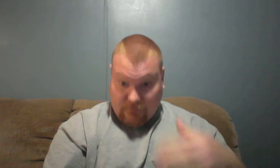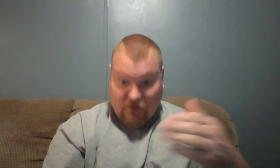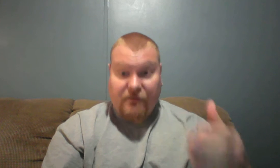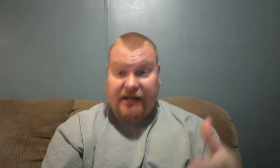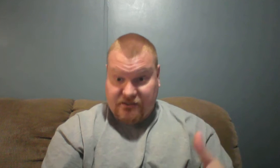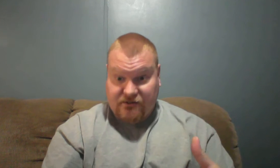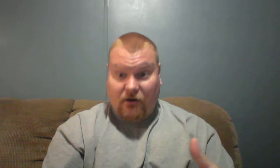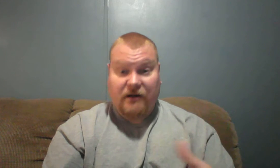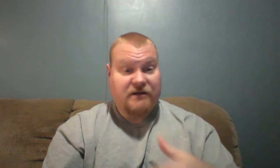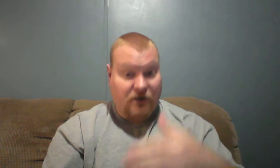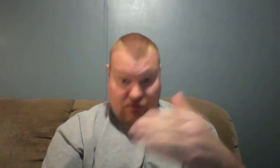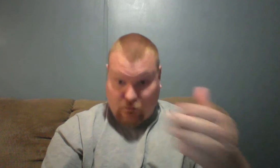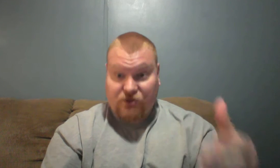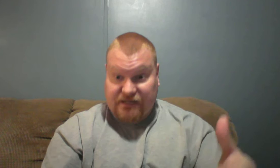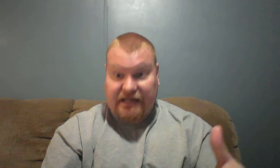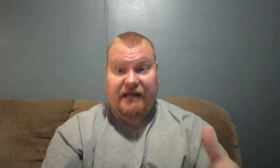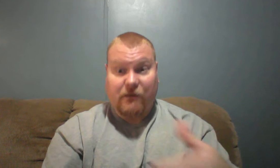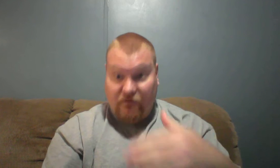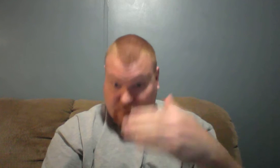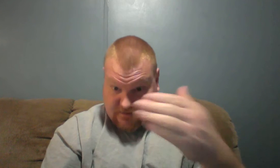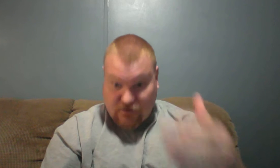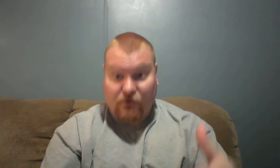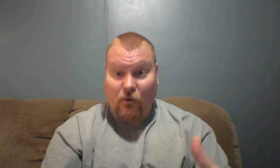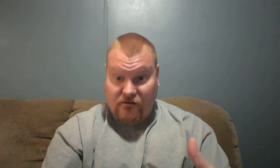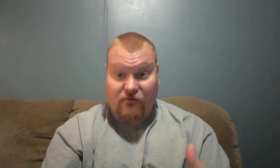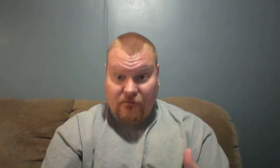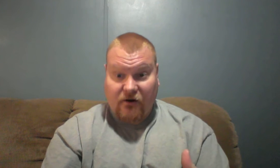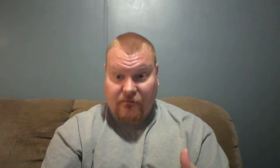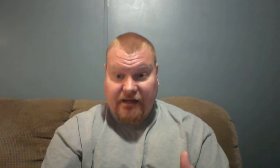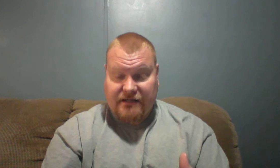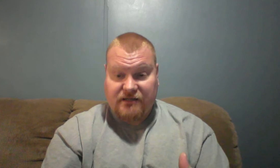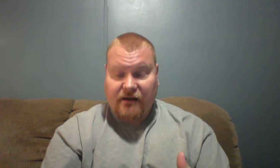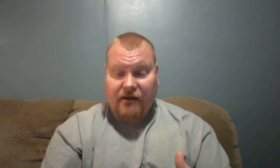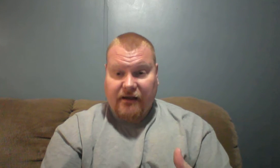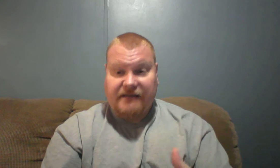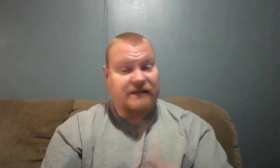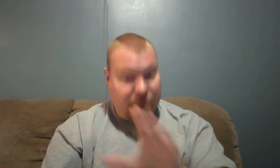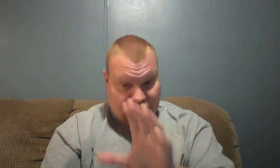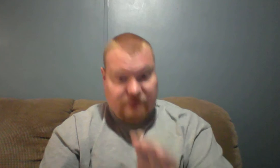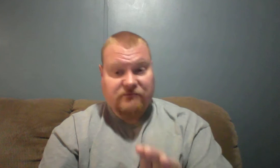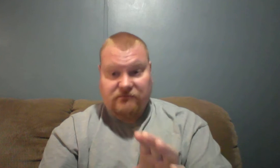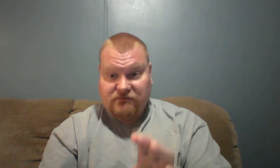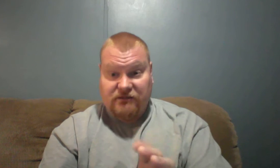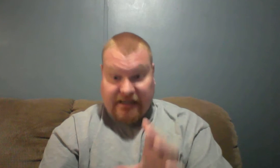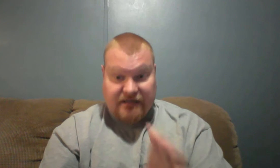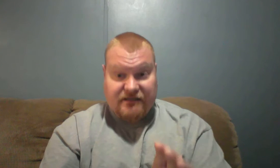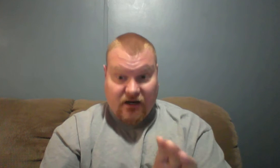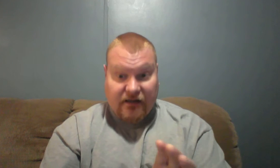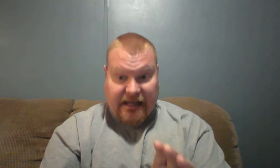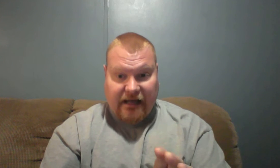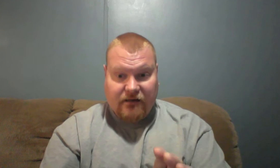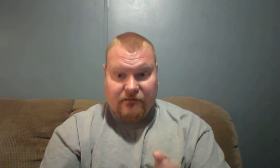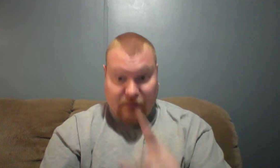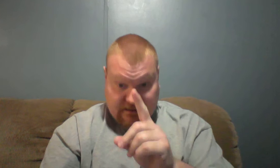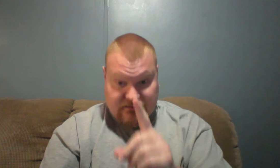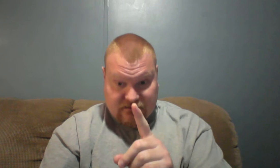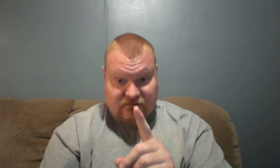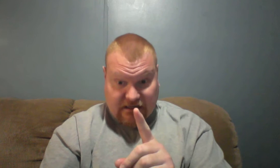birth pains started, you know, and we're seeing and we've been going through the birth pains, He said, but the end is not yet, but it's getting